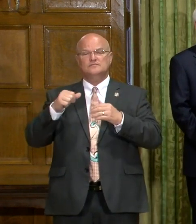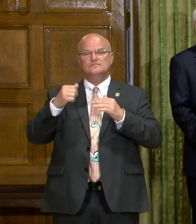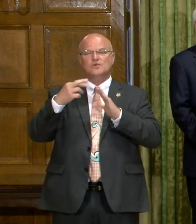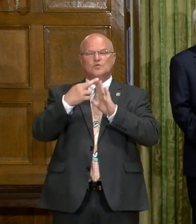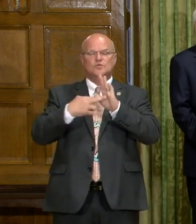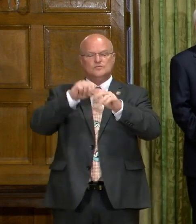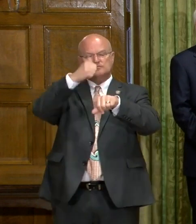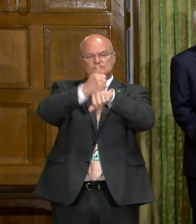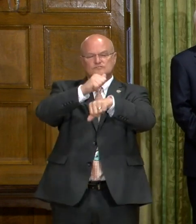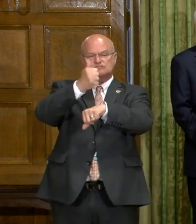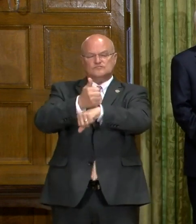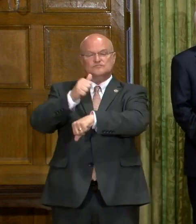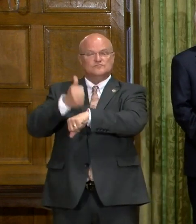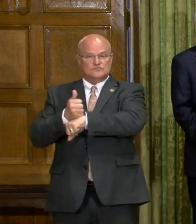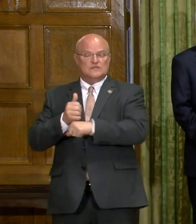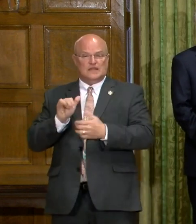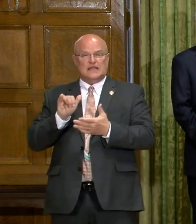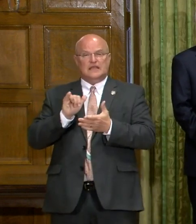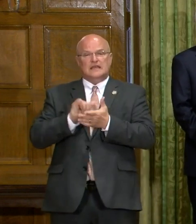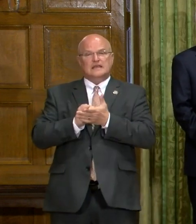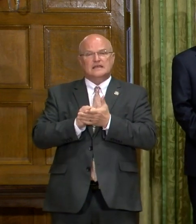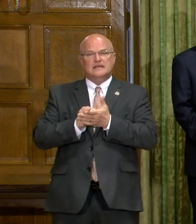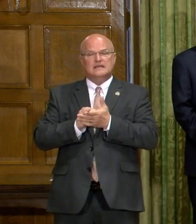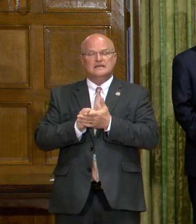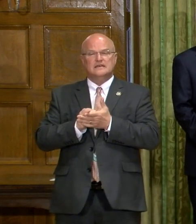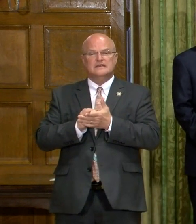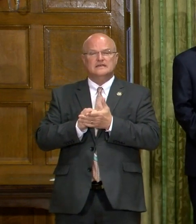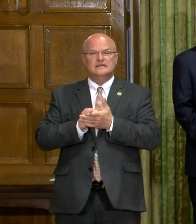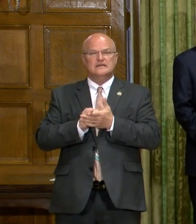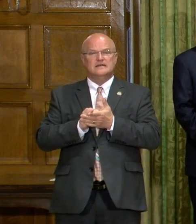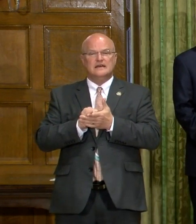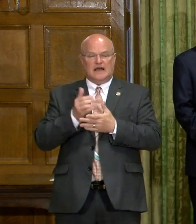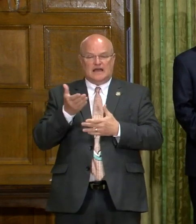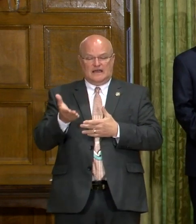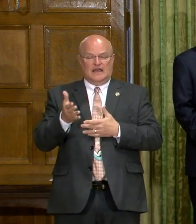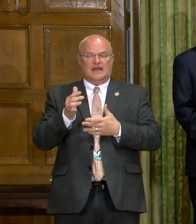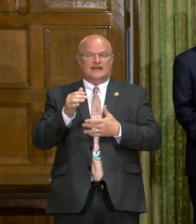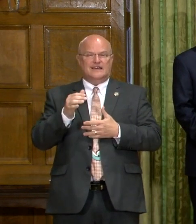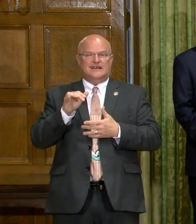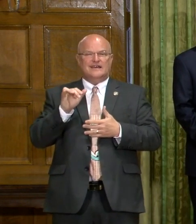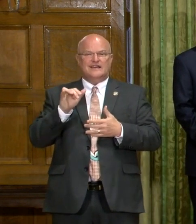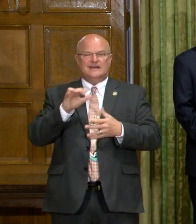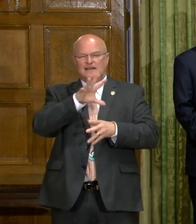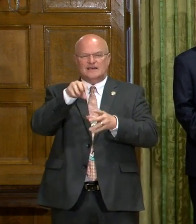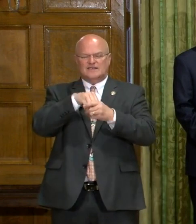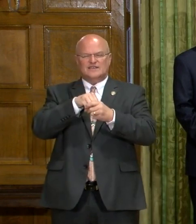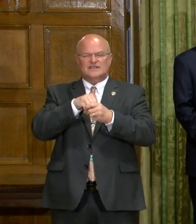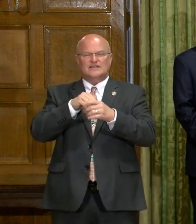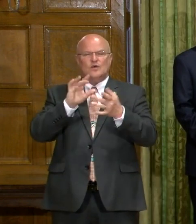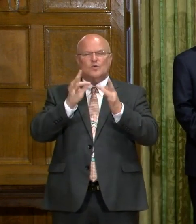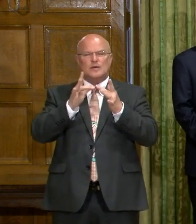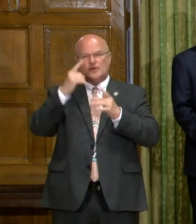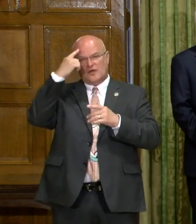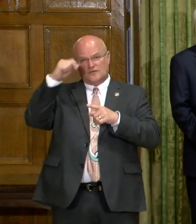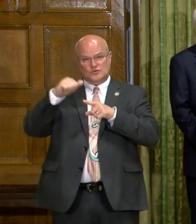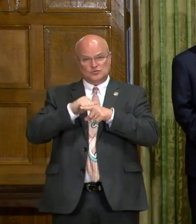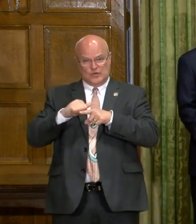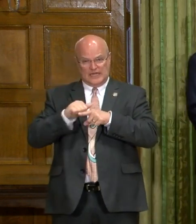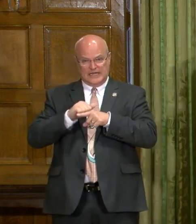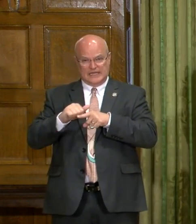that are in there that will be part of that webinar for training.